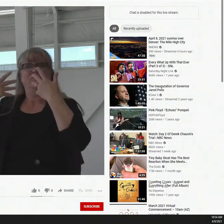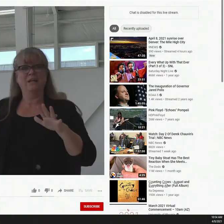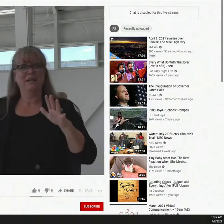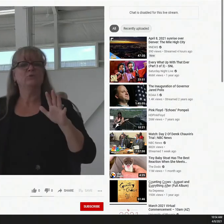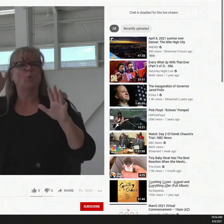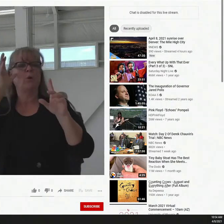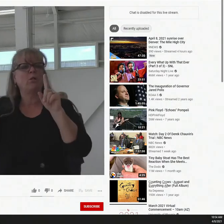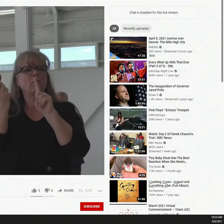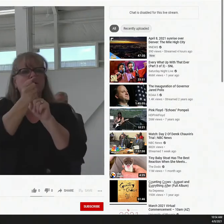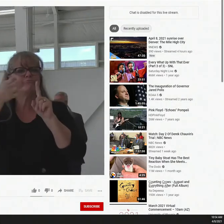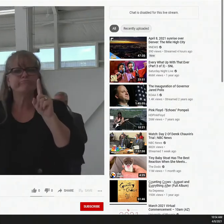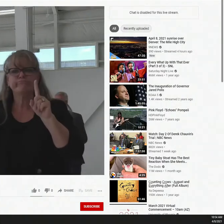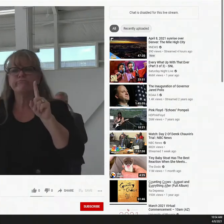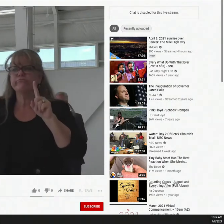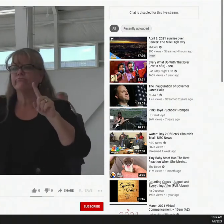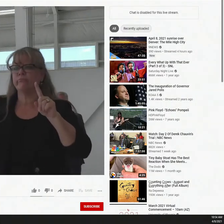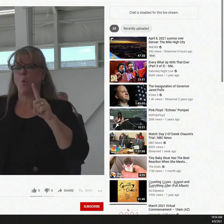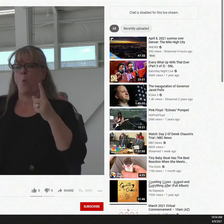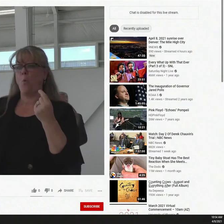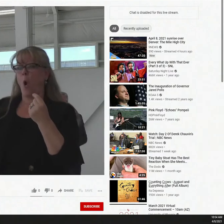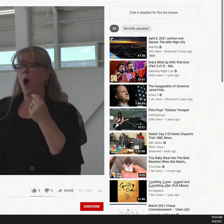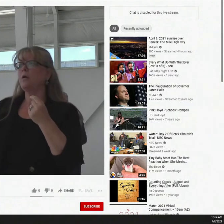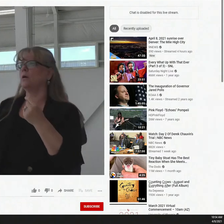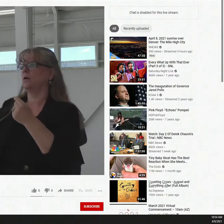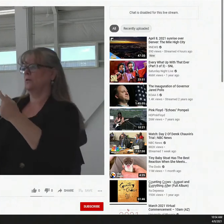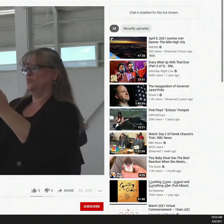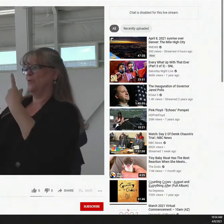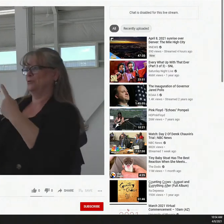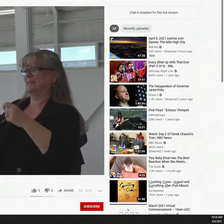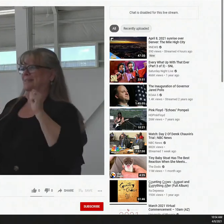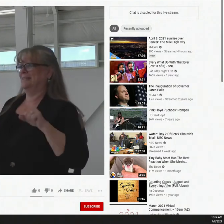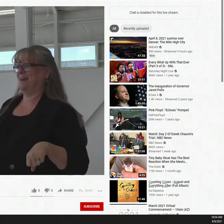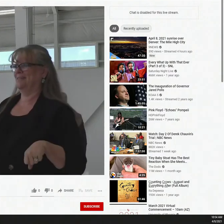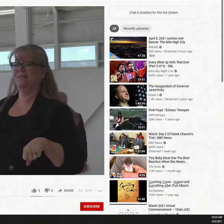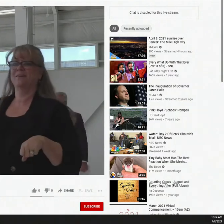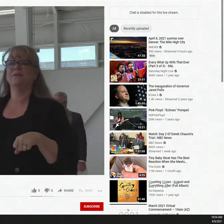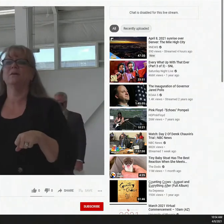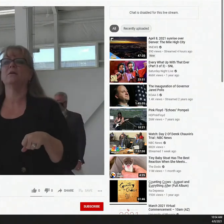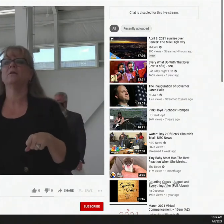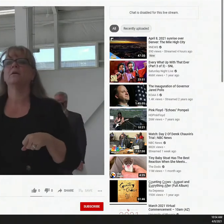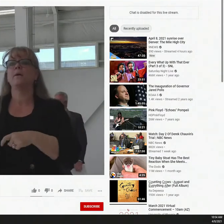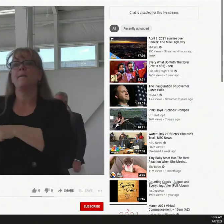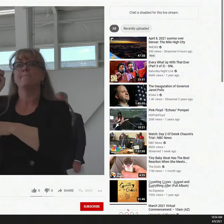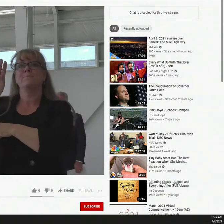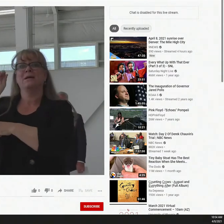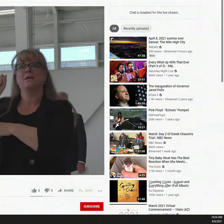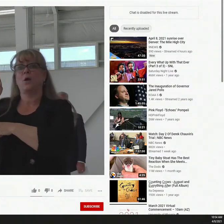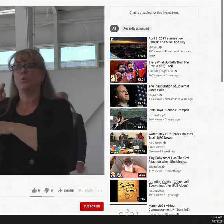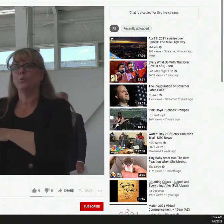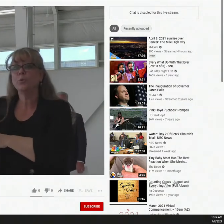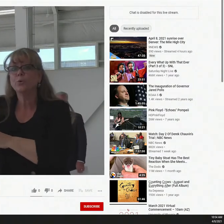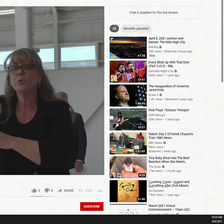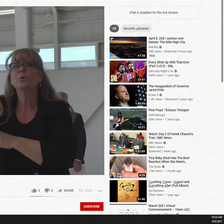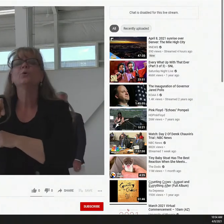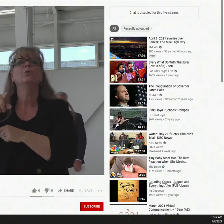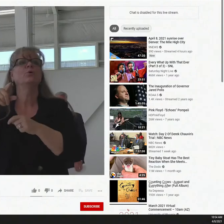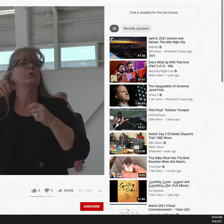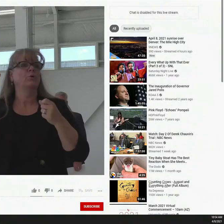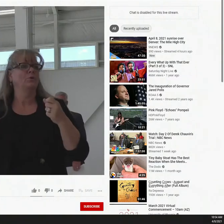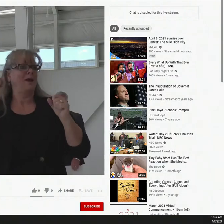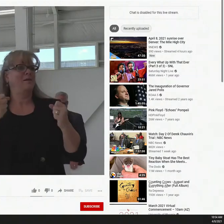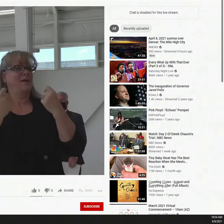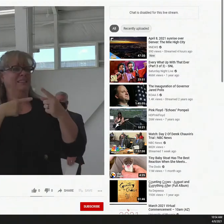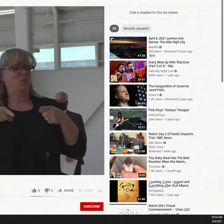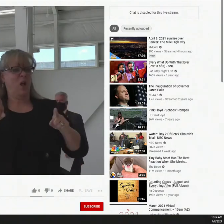answers. Those individuals from the media who are here in person will take those live